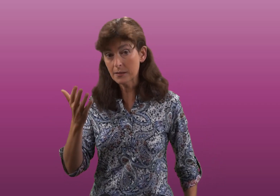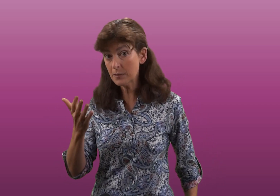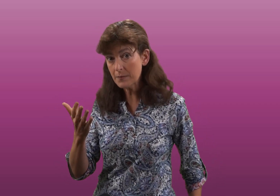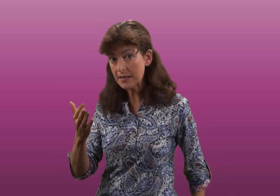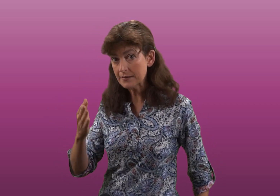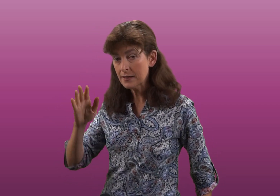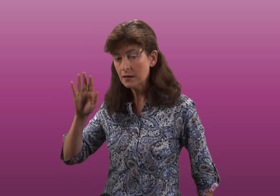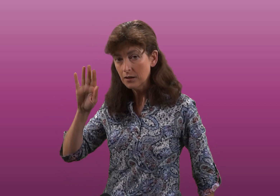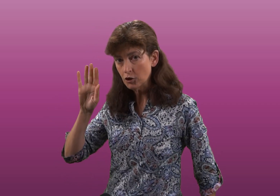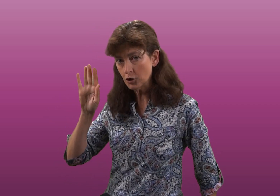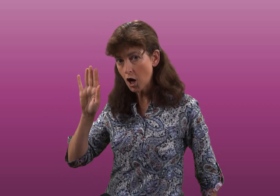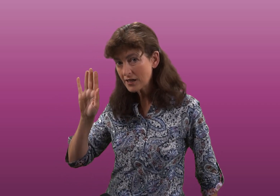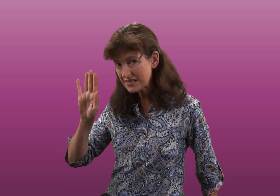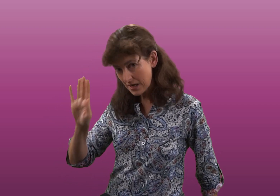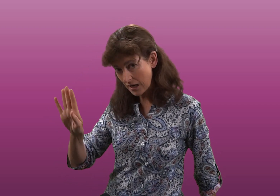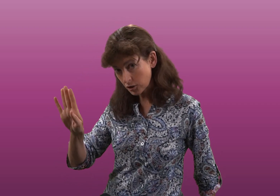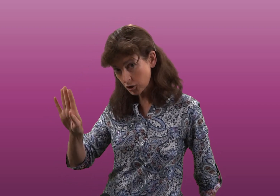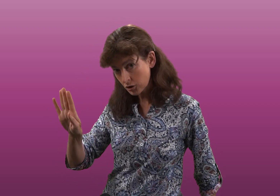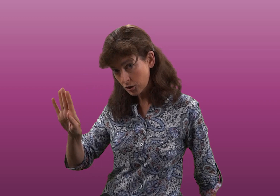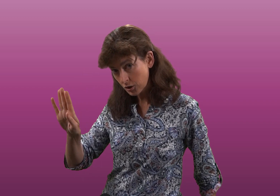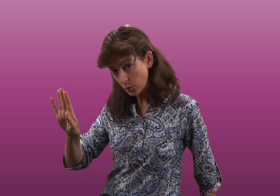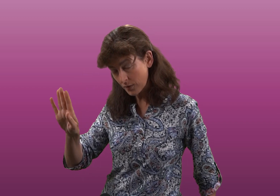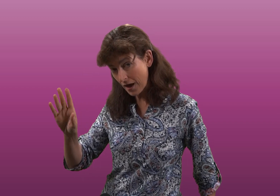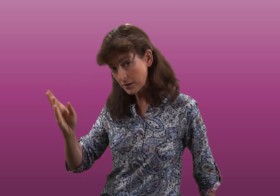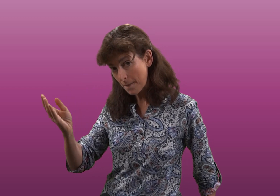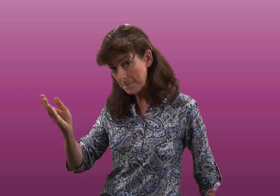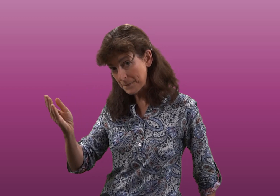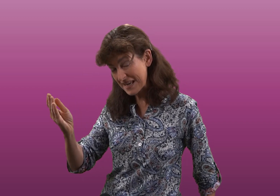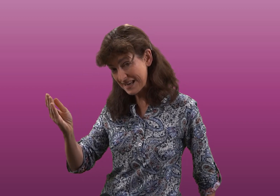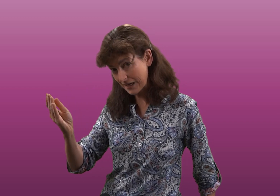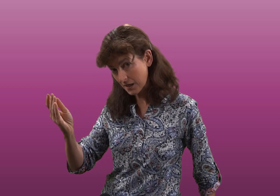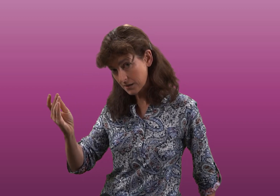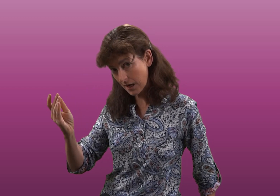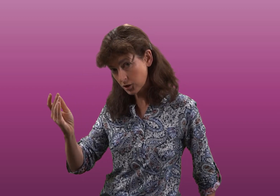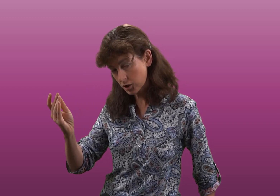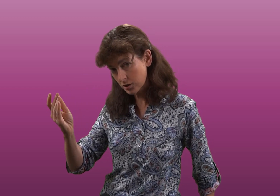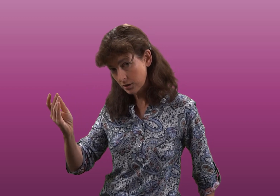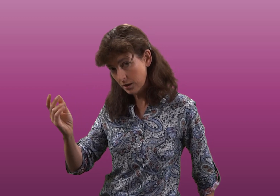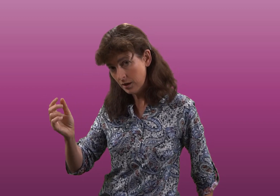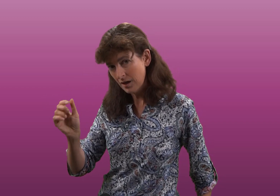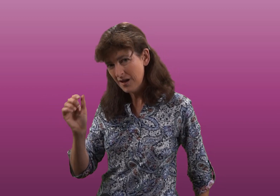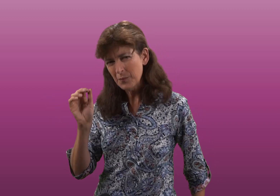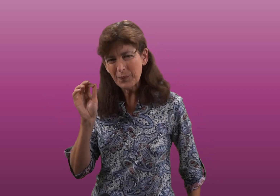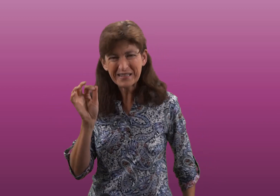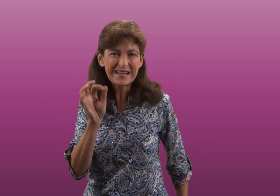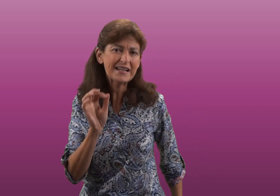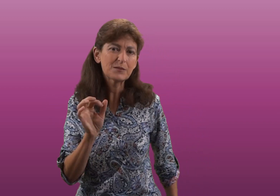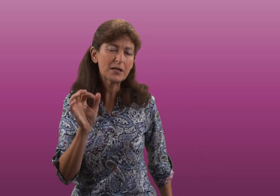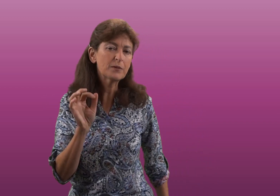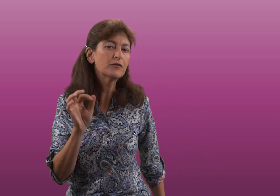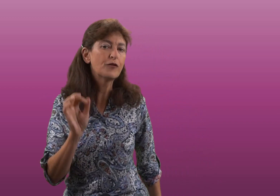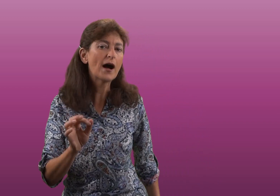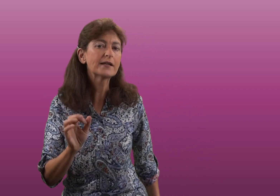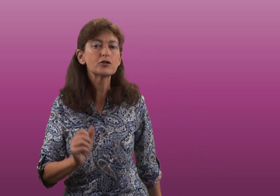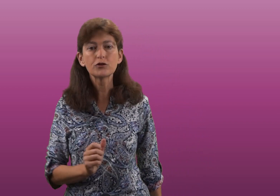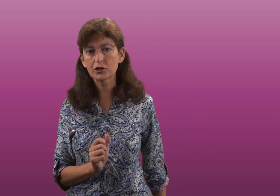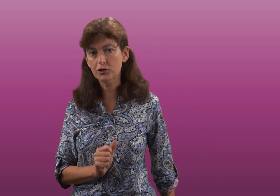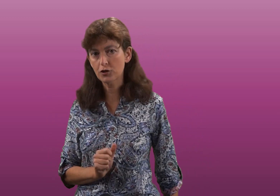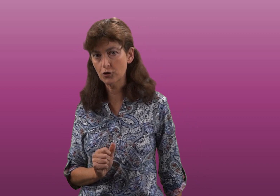simply means you can't touch without being touched. But yet people find Newton's third